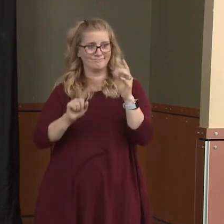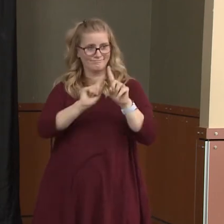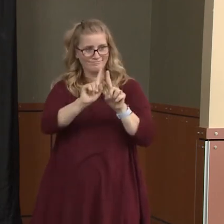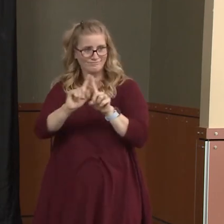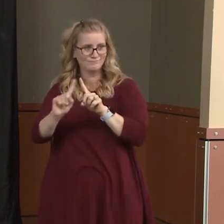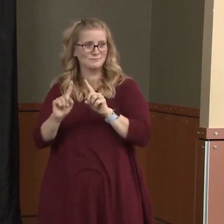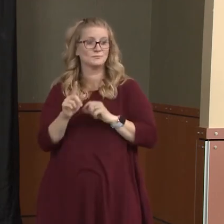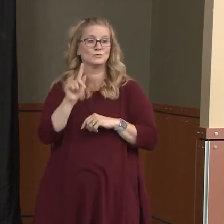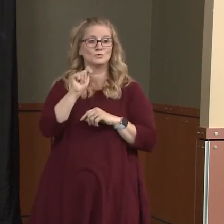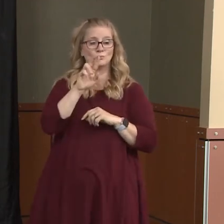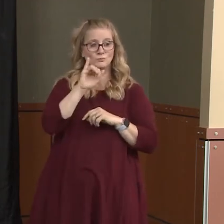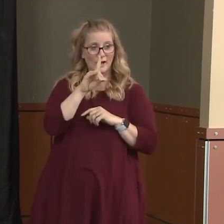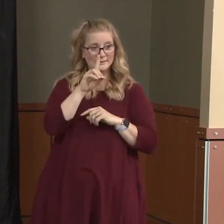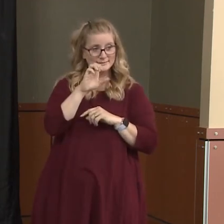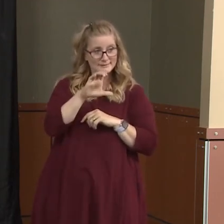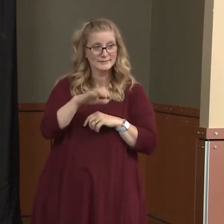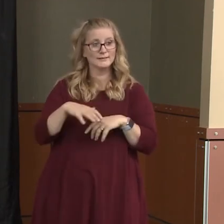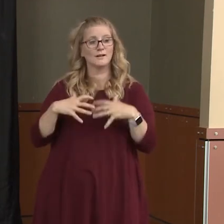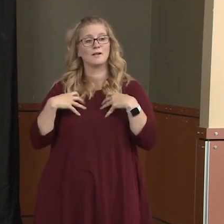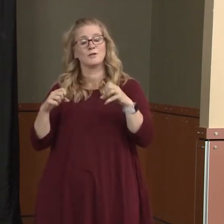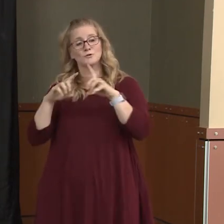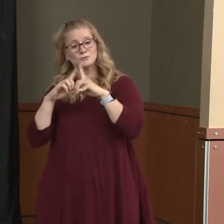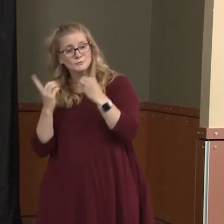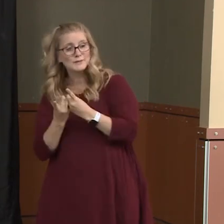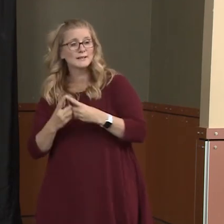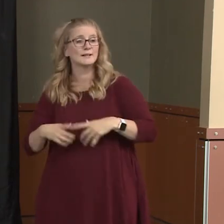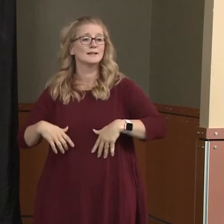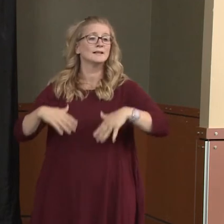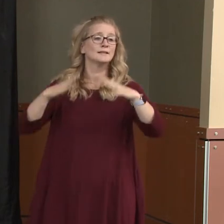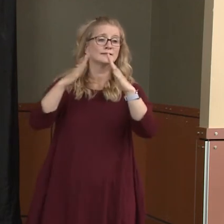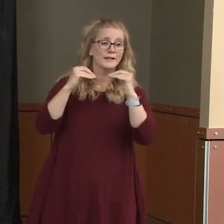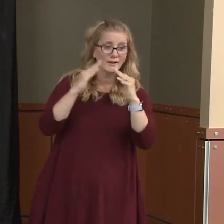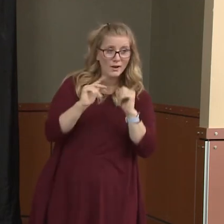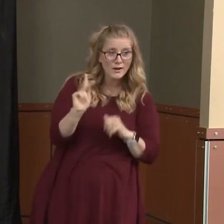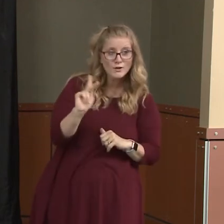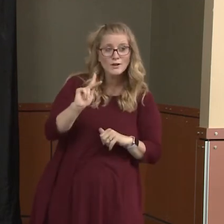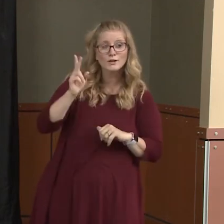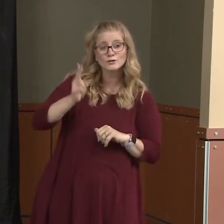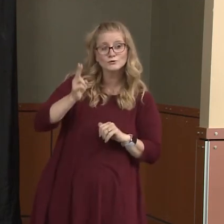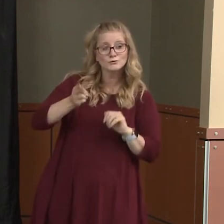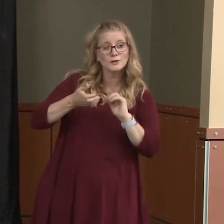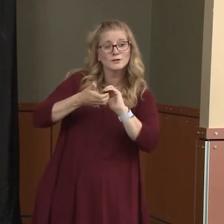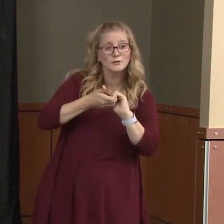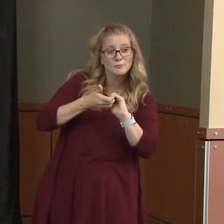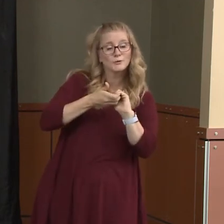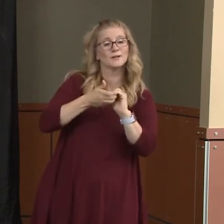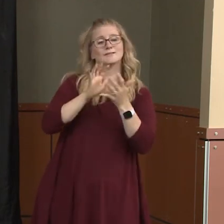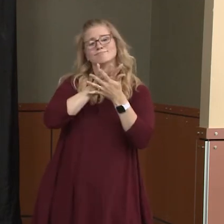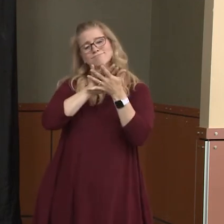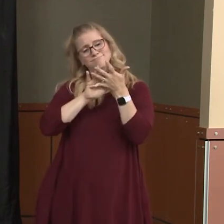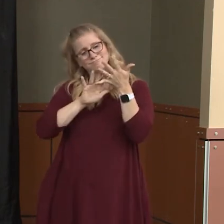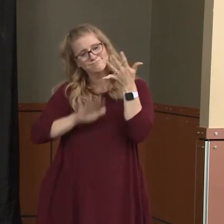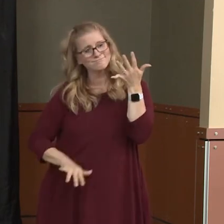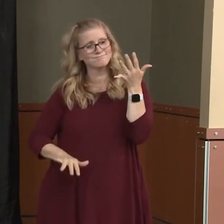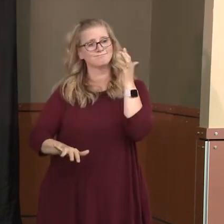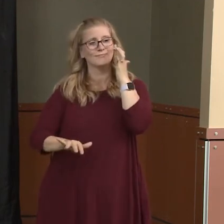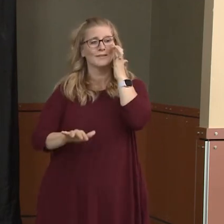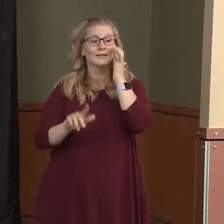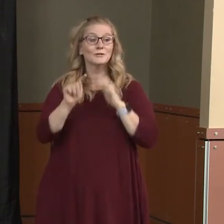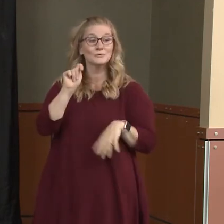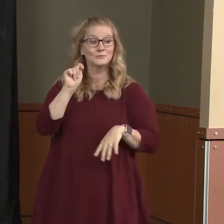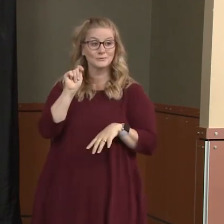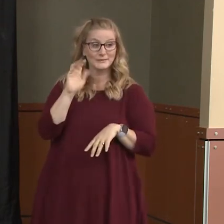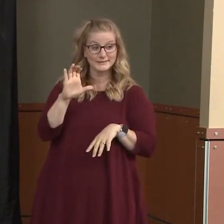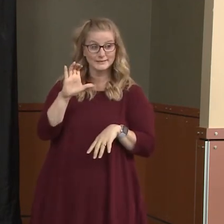Franklin Health District, the Downtown Kennewick Historic Partnership, and several other agencies, to launch an initiative called Tri-Cities Open